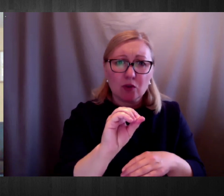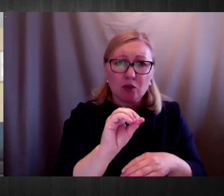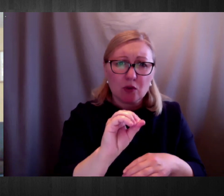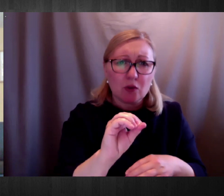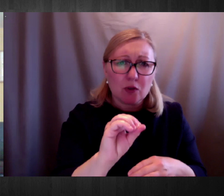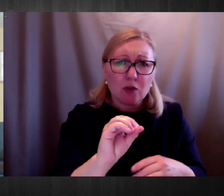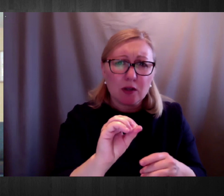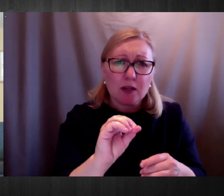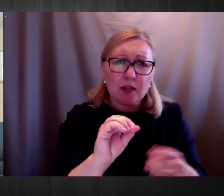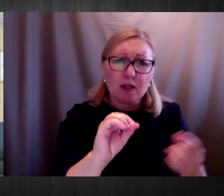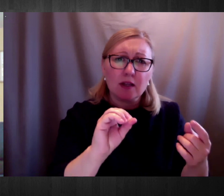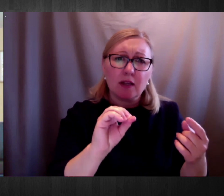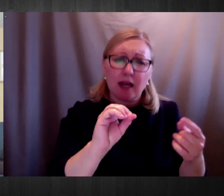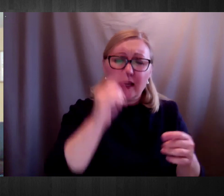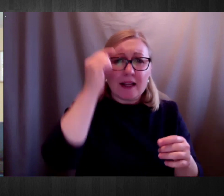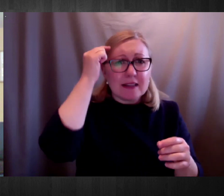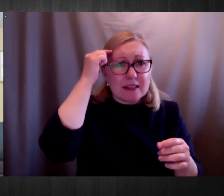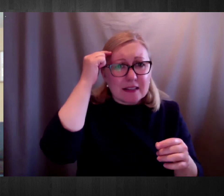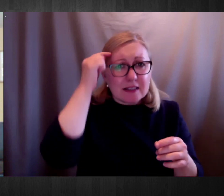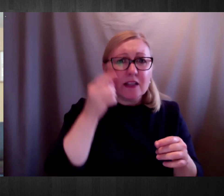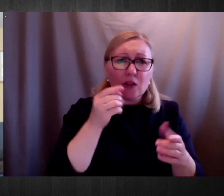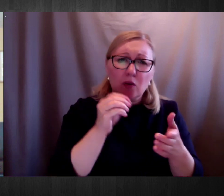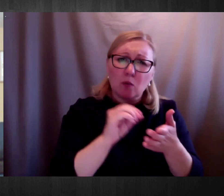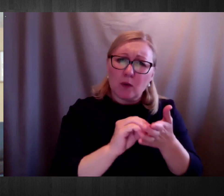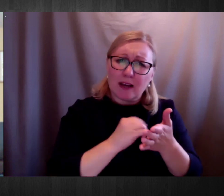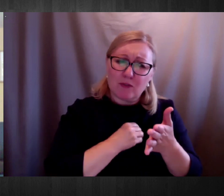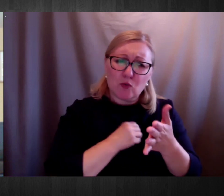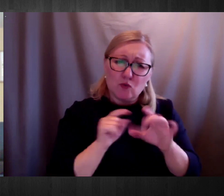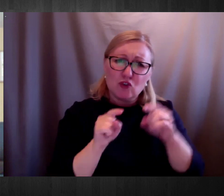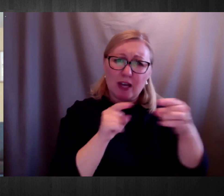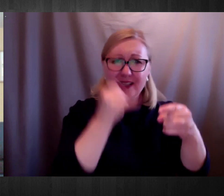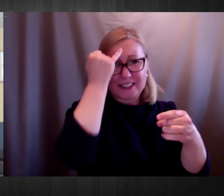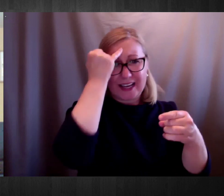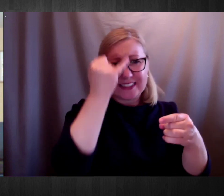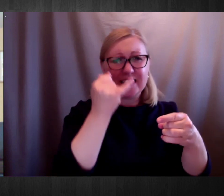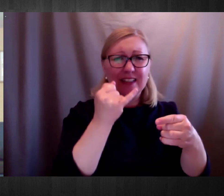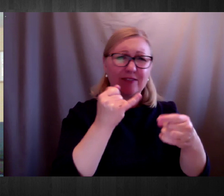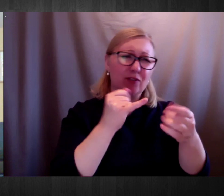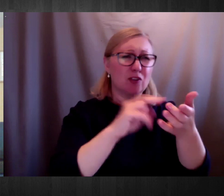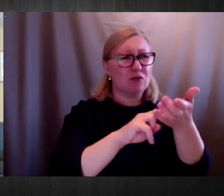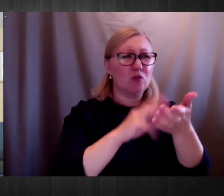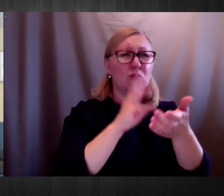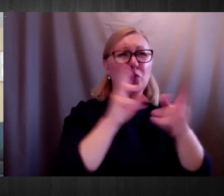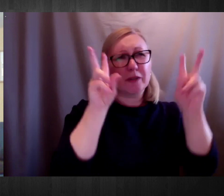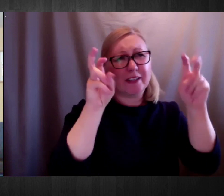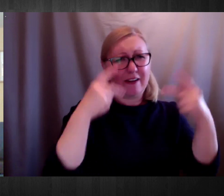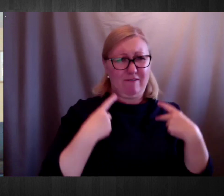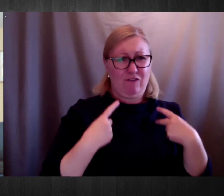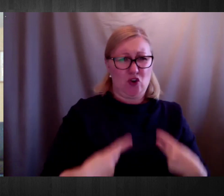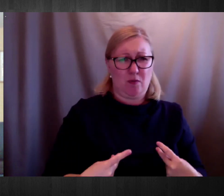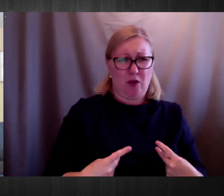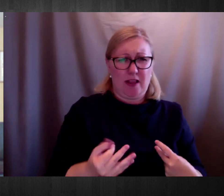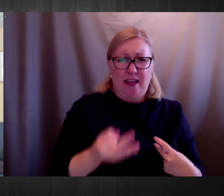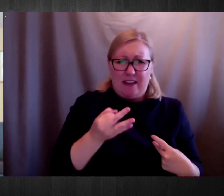are quite keen to challenge the idea of vulnerable or cocooning disabled people. So we